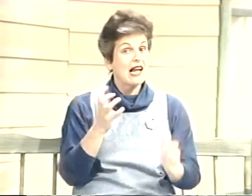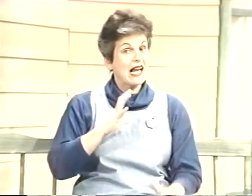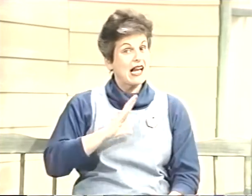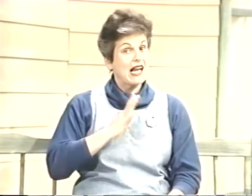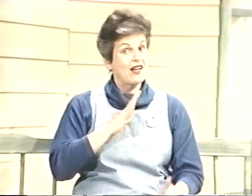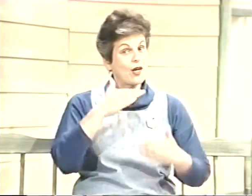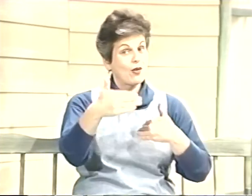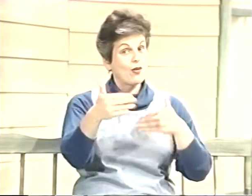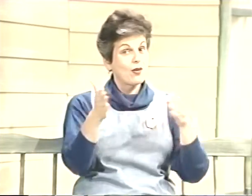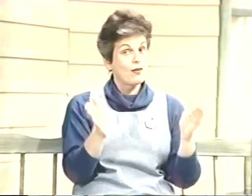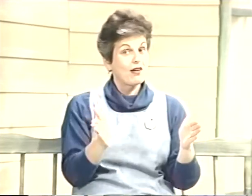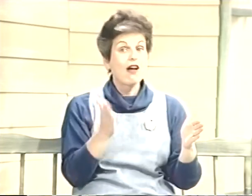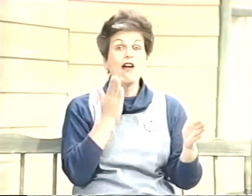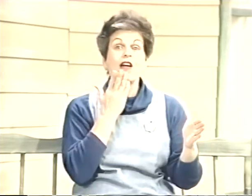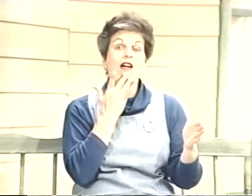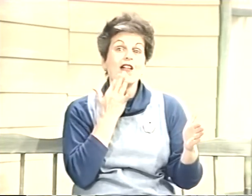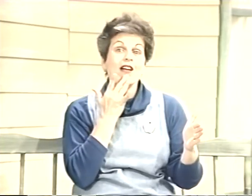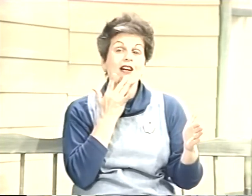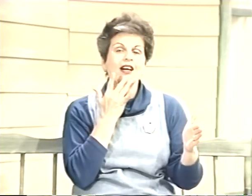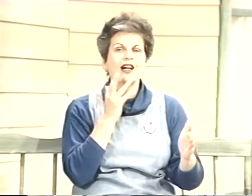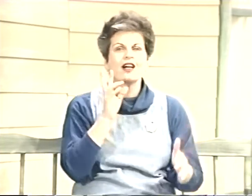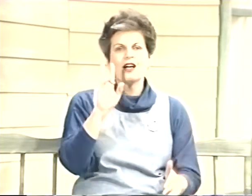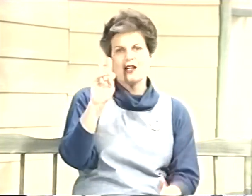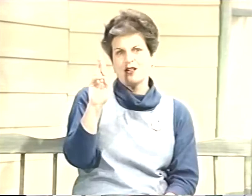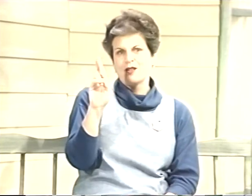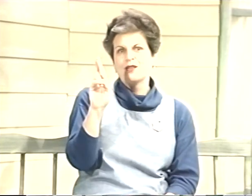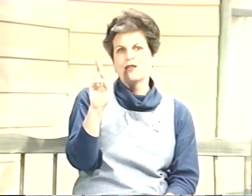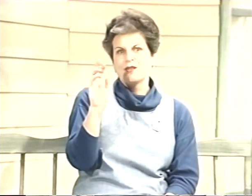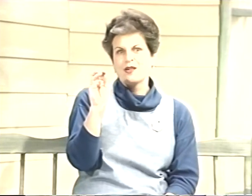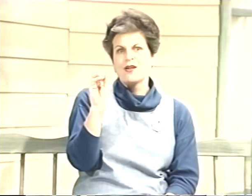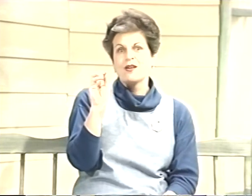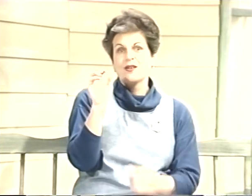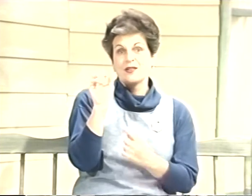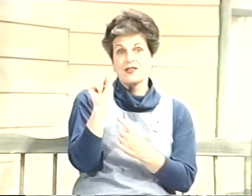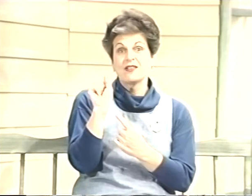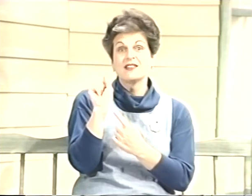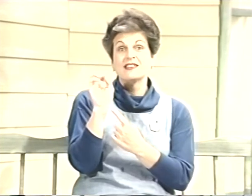the living room to be colored rose.